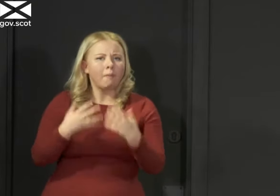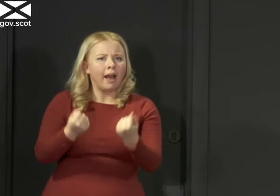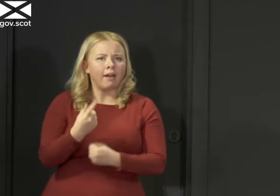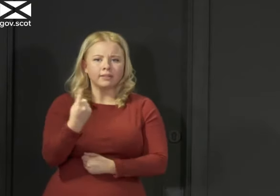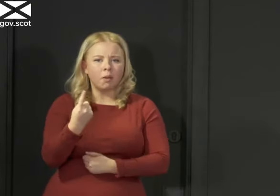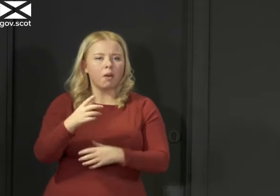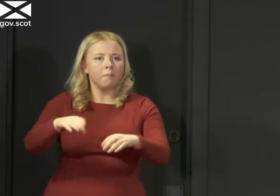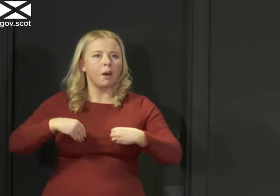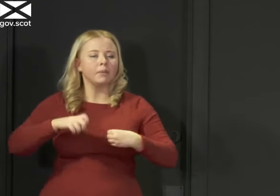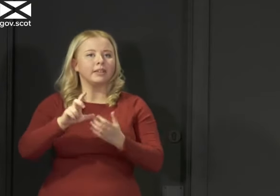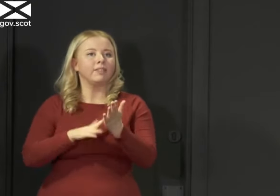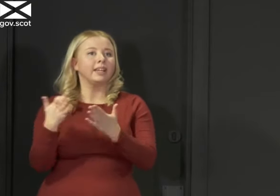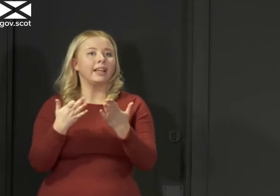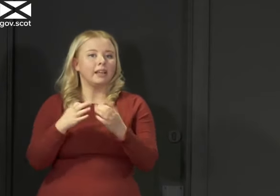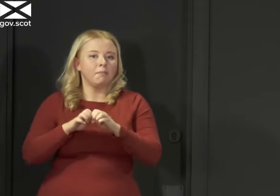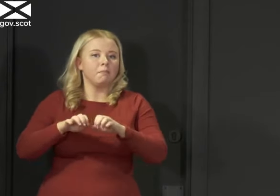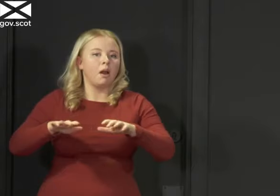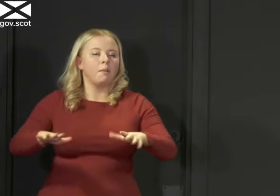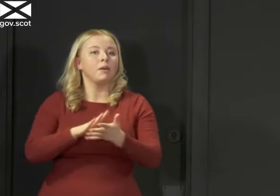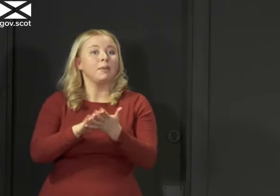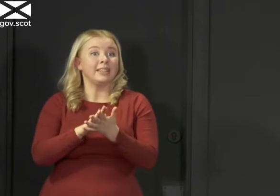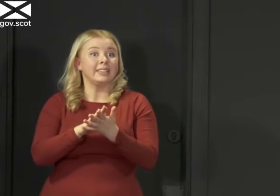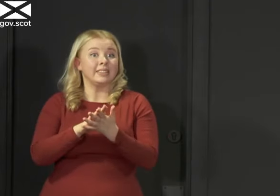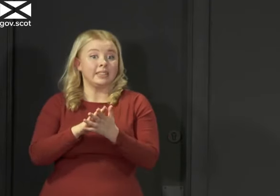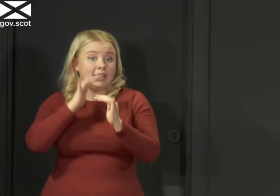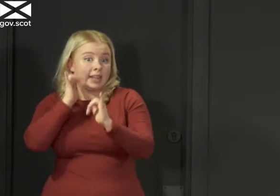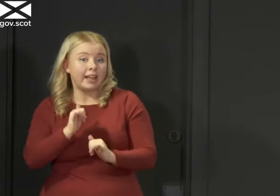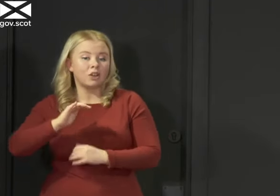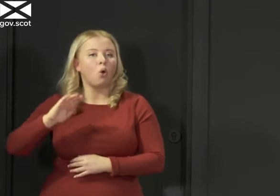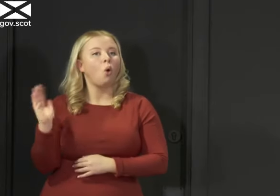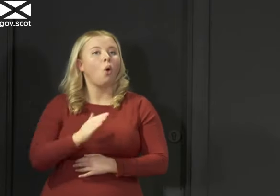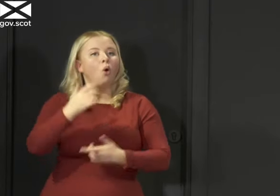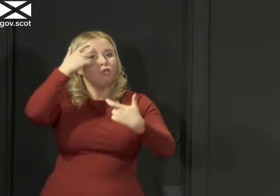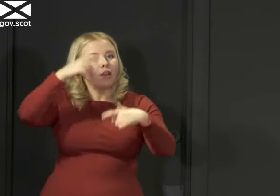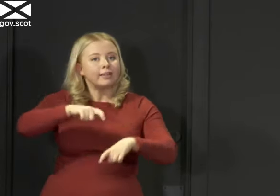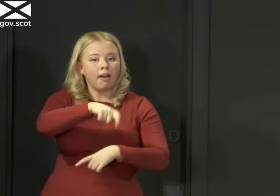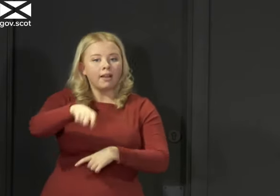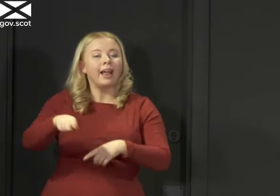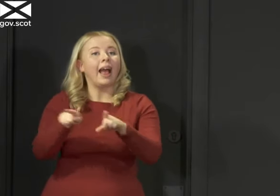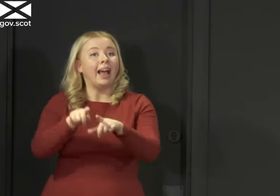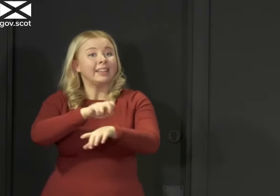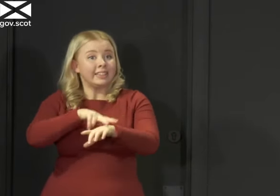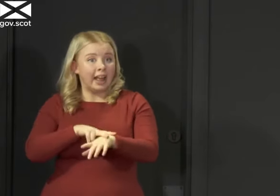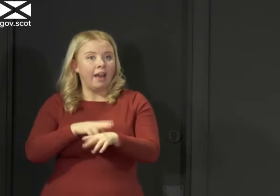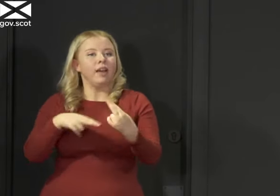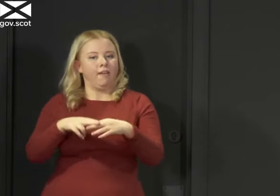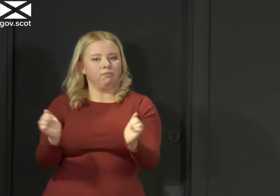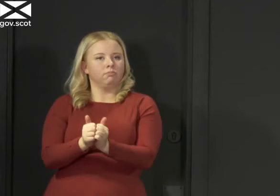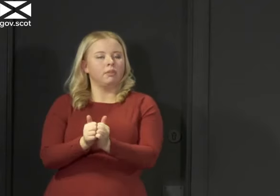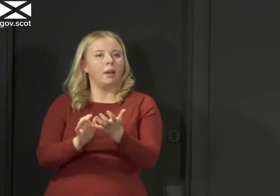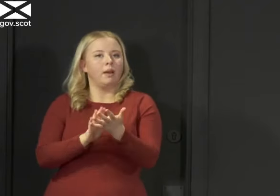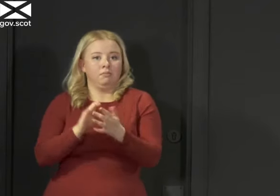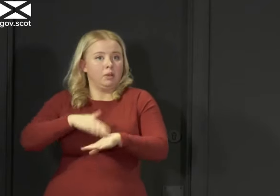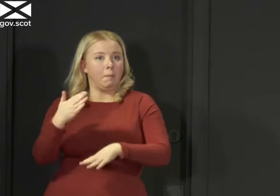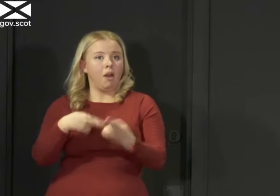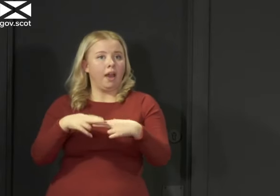involves testing subject, of course, to individuals' consent, all residents and staff, whether or not they have symptoms of the virus.